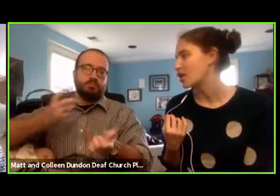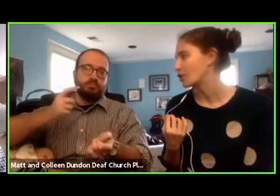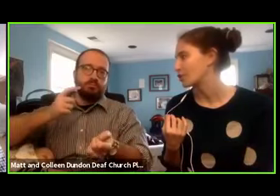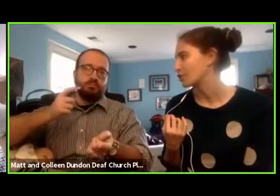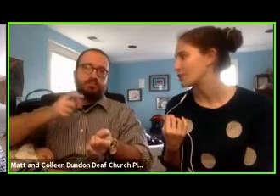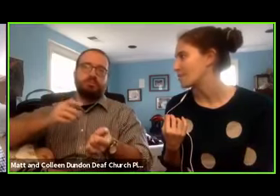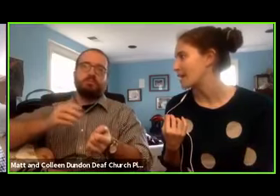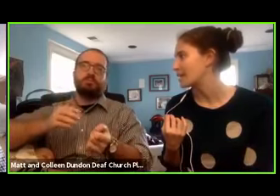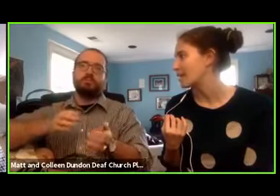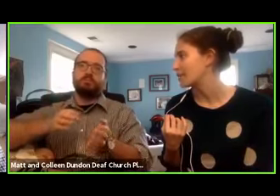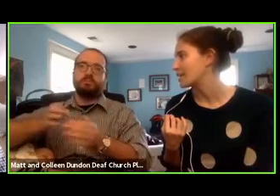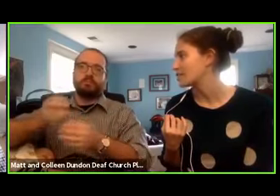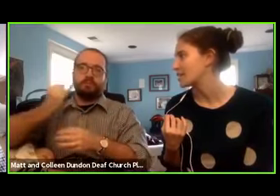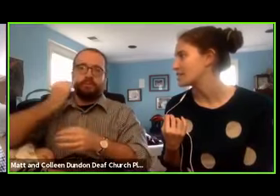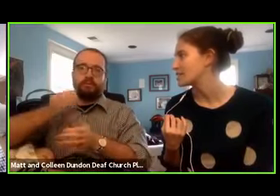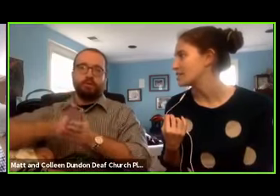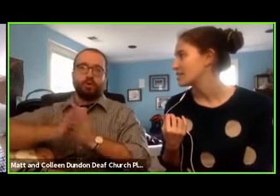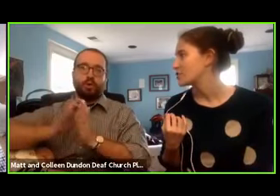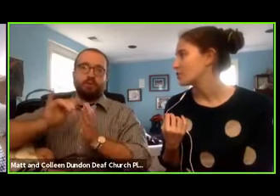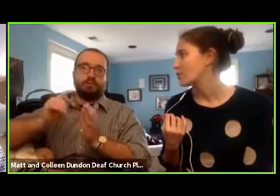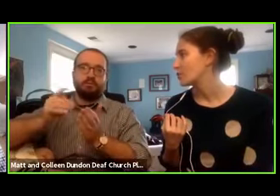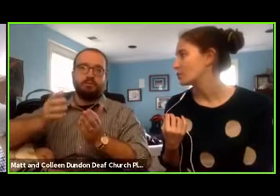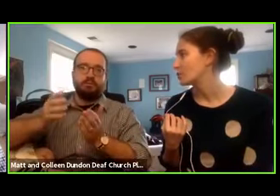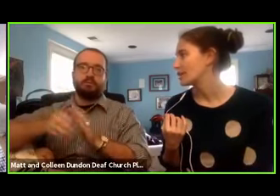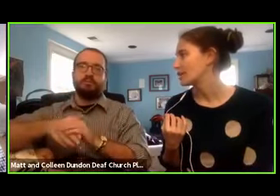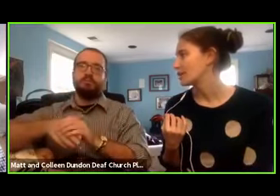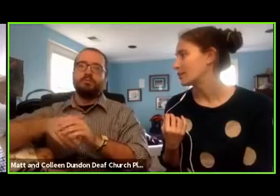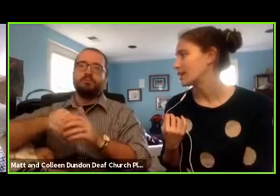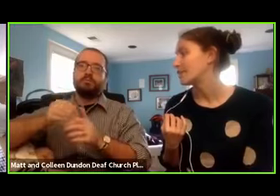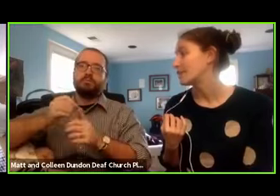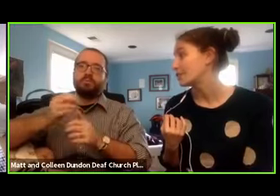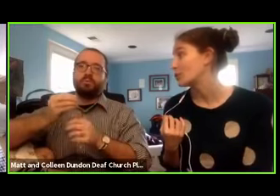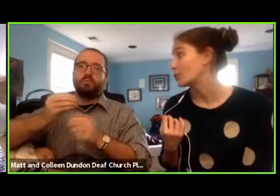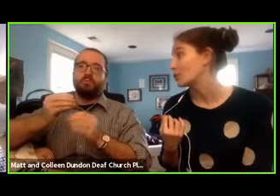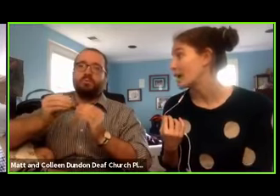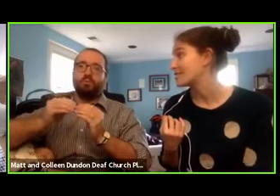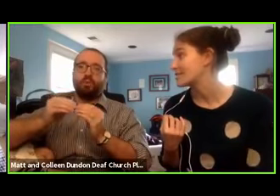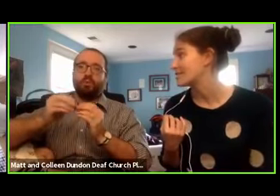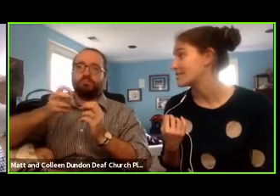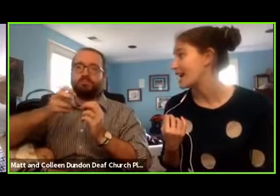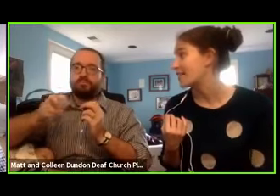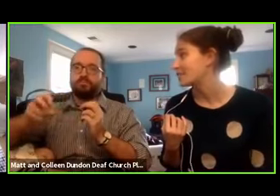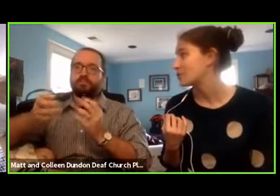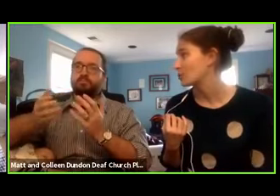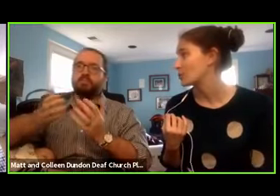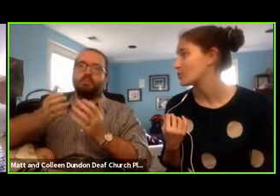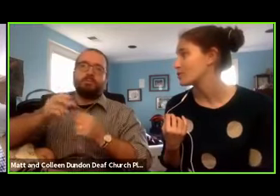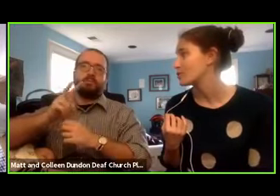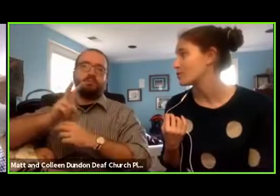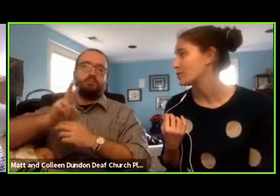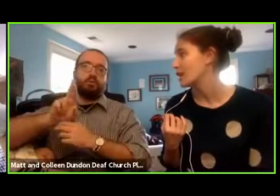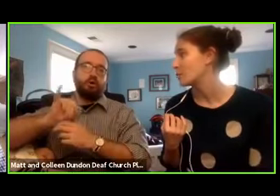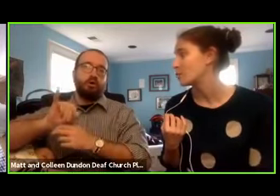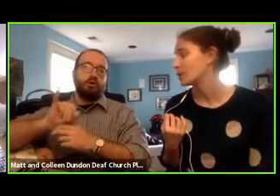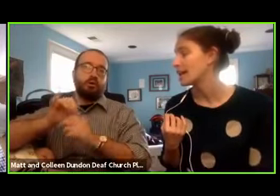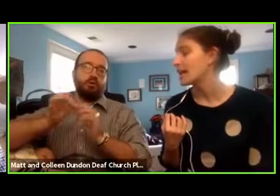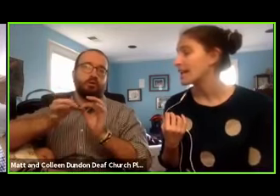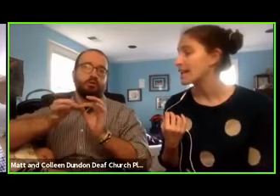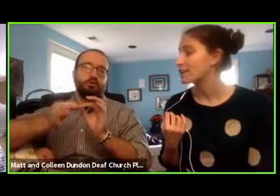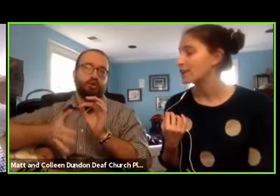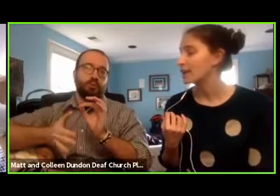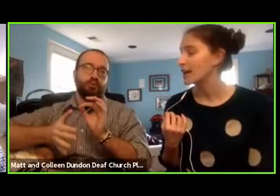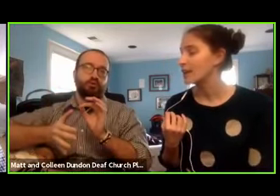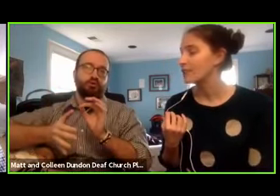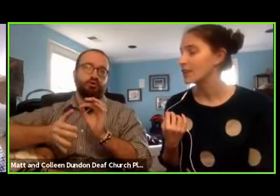just a lot harder to make accommodations. So, you know, even if you request to have an interpreter. So there's a lot more